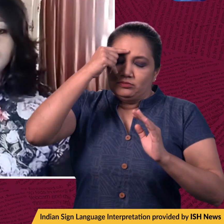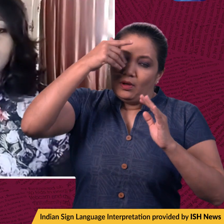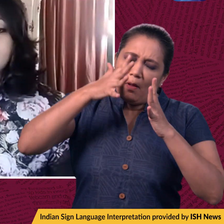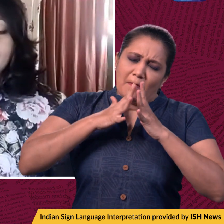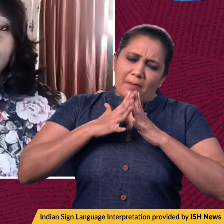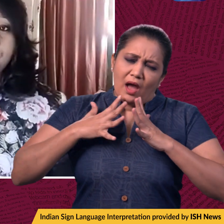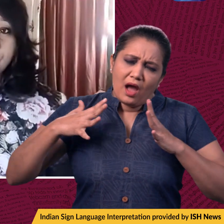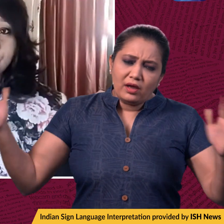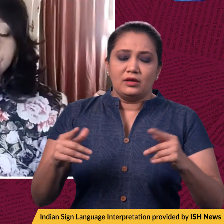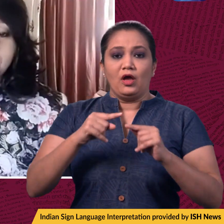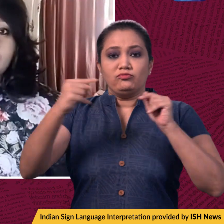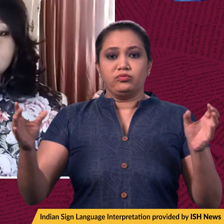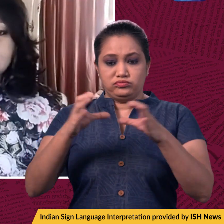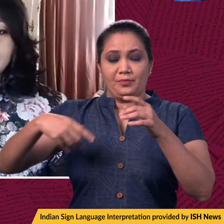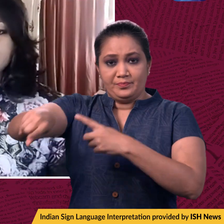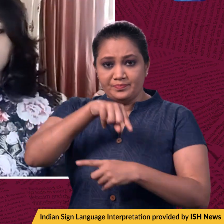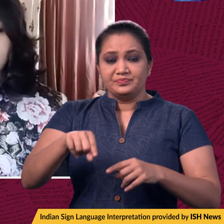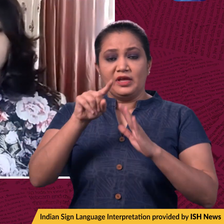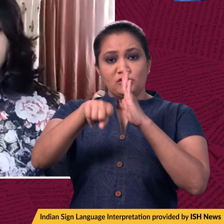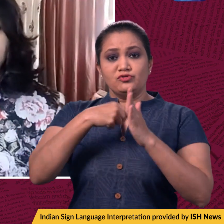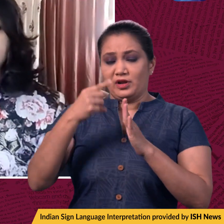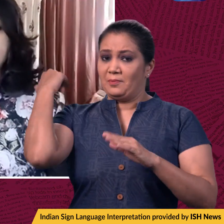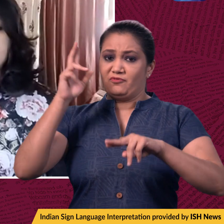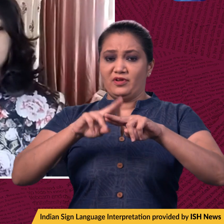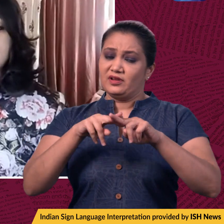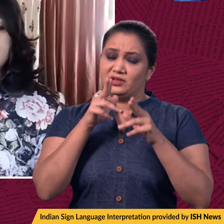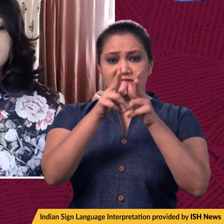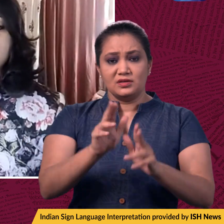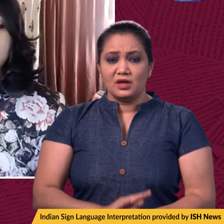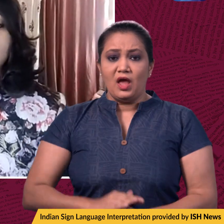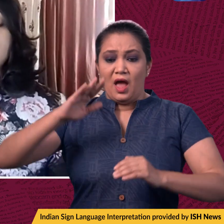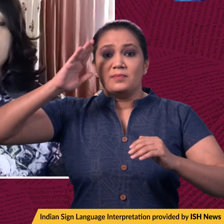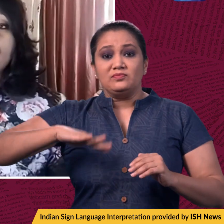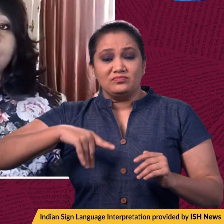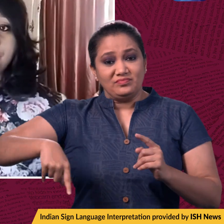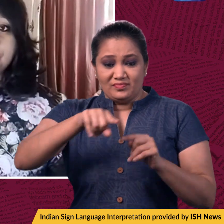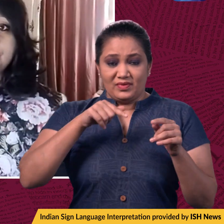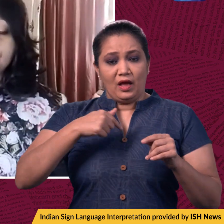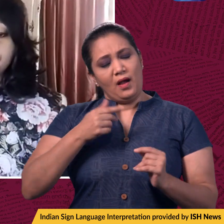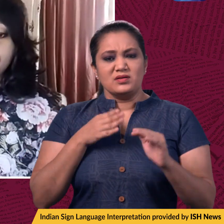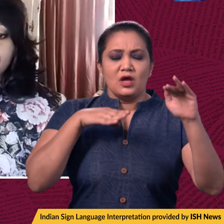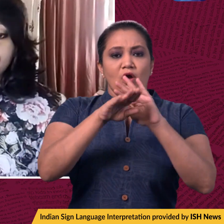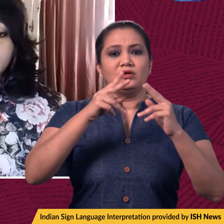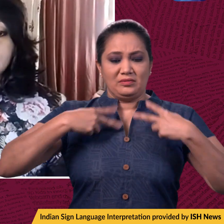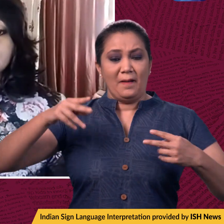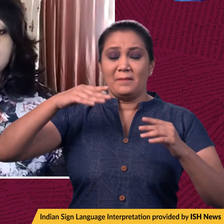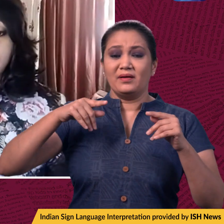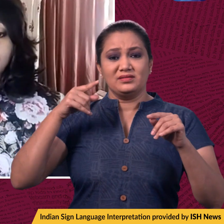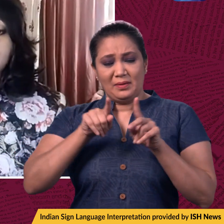main opposition party in Sri Lanka on Friday has announced that it will move a no-confidence motion against government